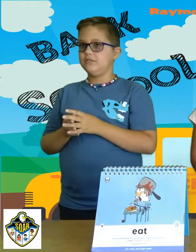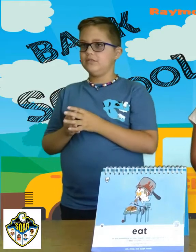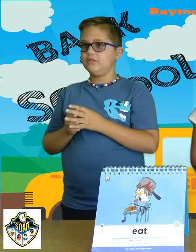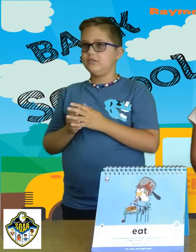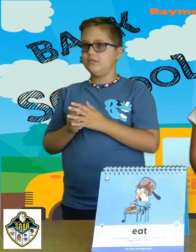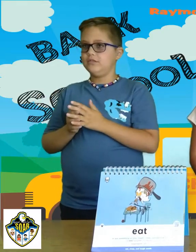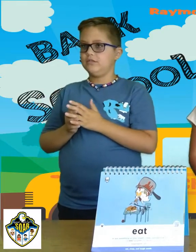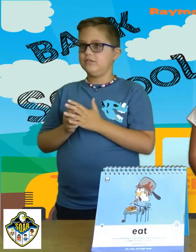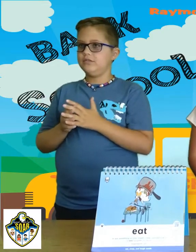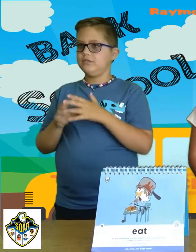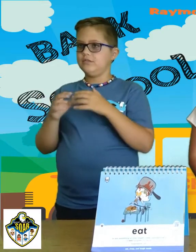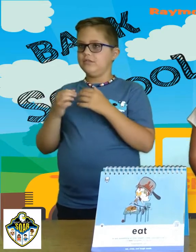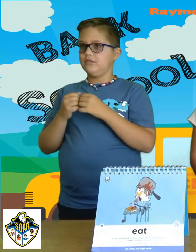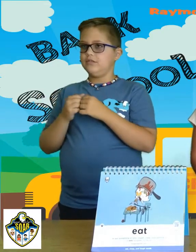Now you try it.